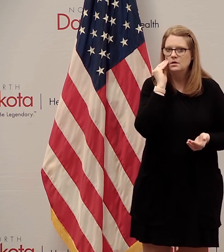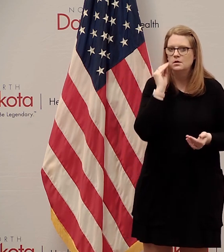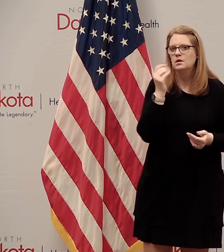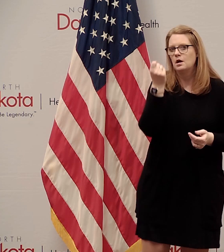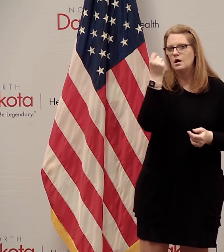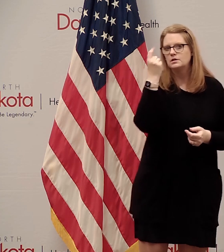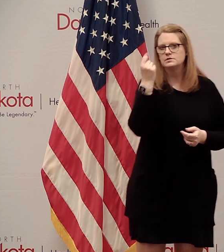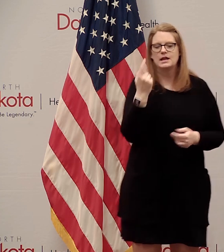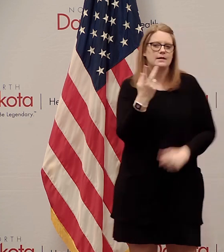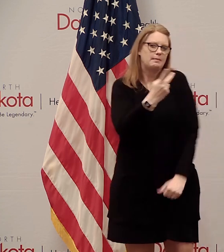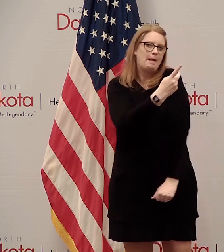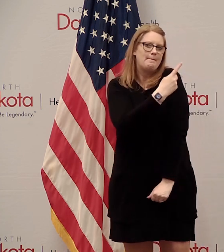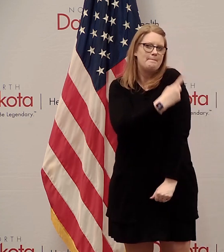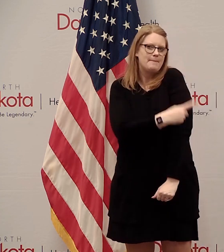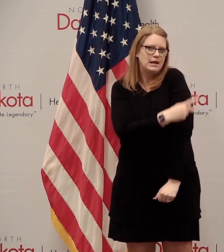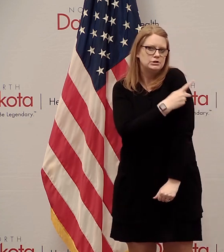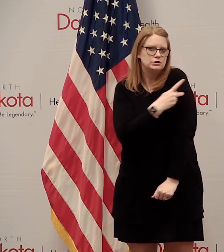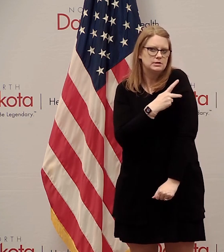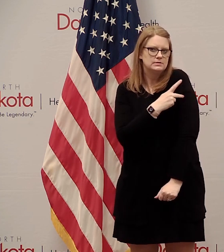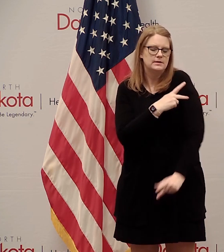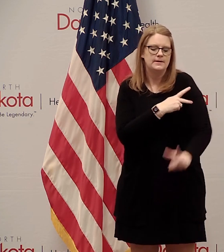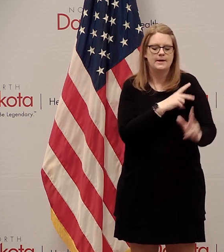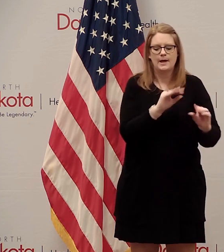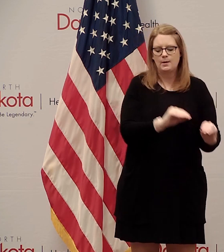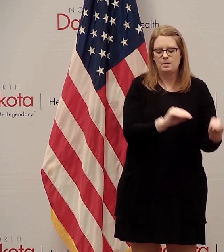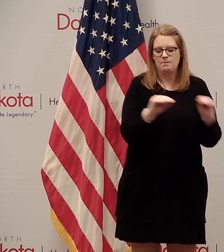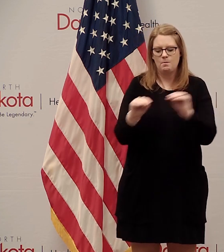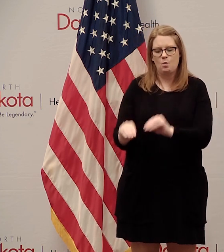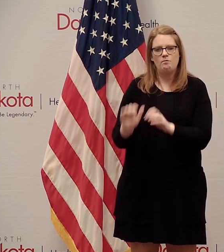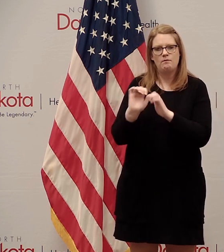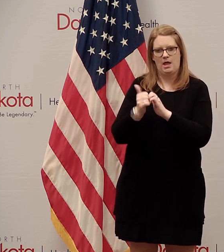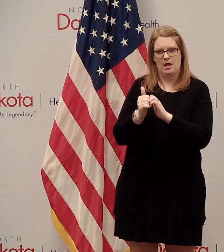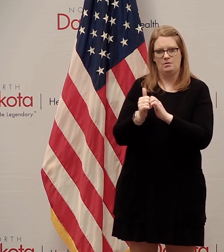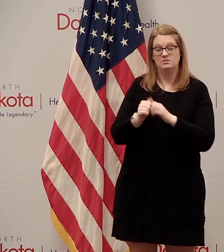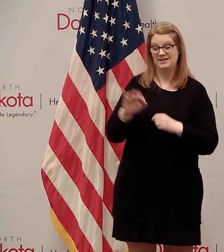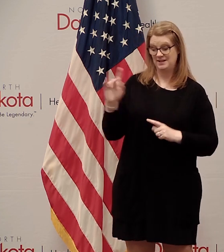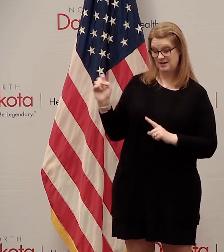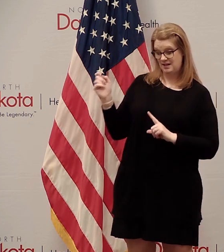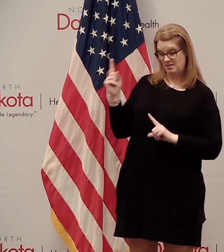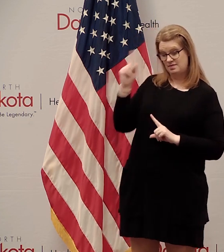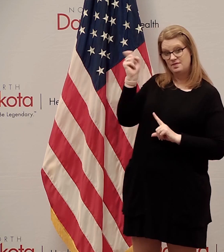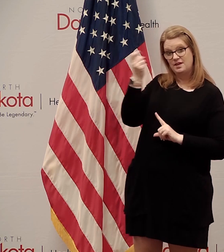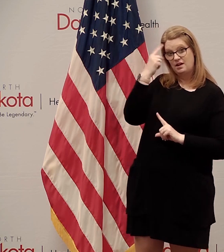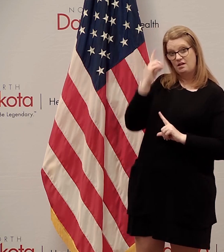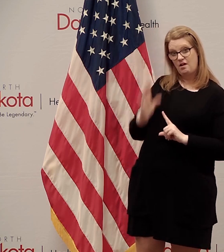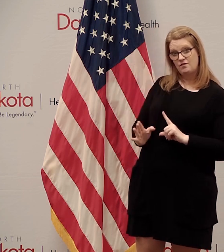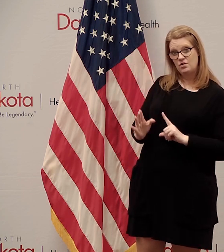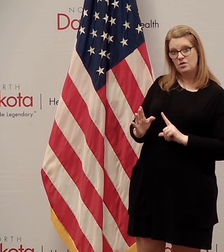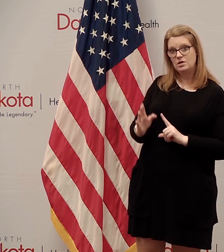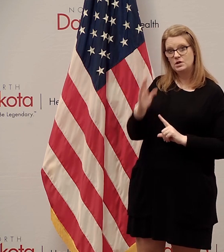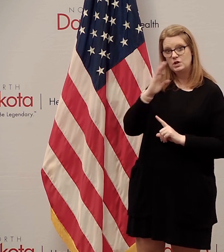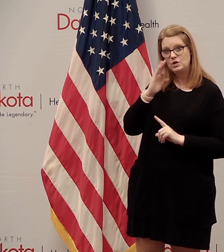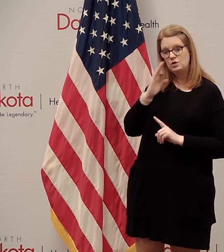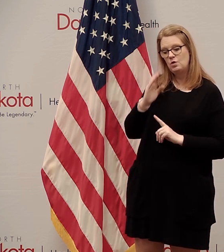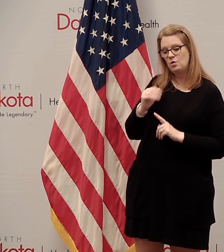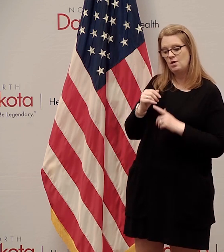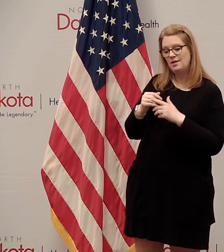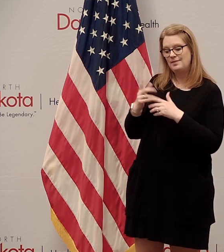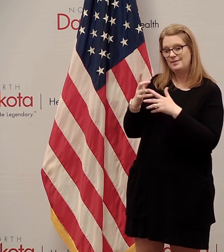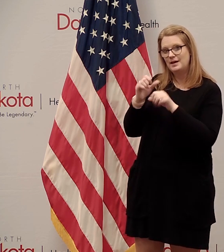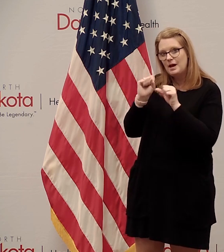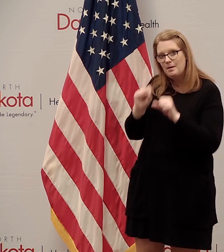patients across the system as the governor have said multiple times the capacity of our health care system the acute care side